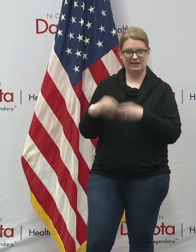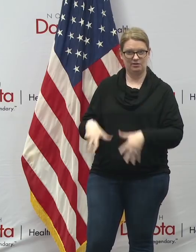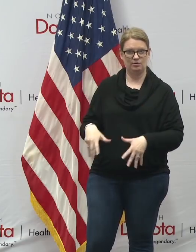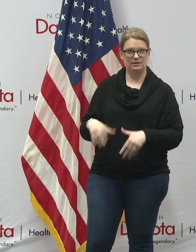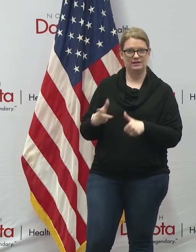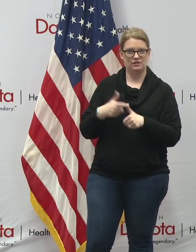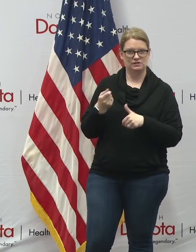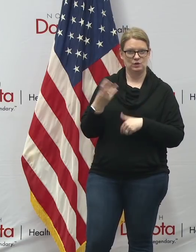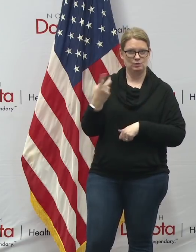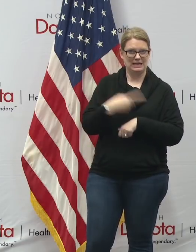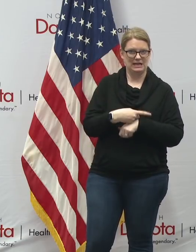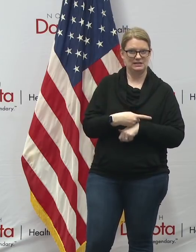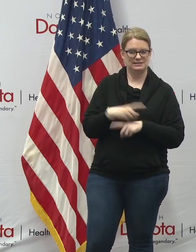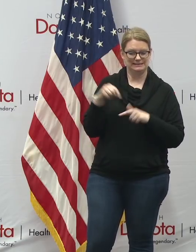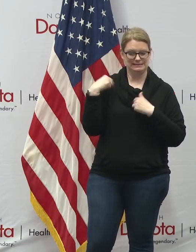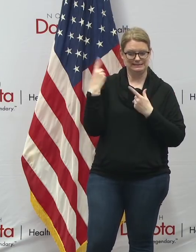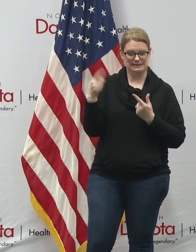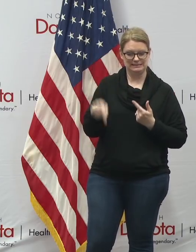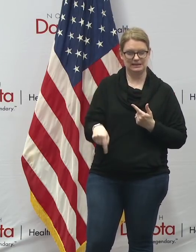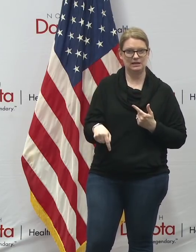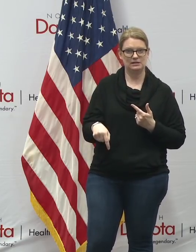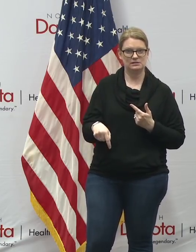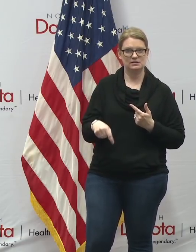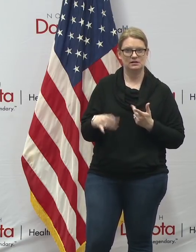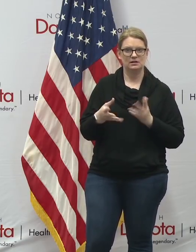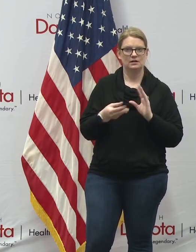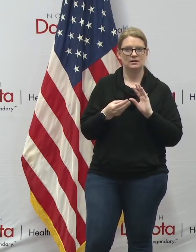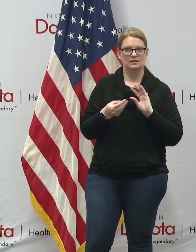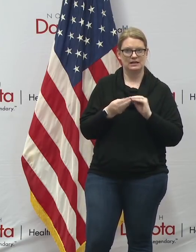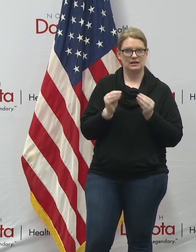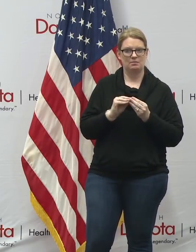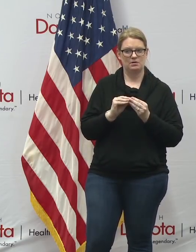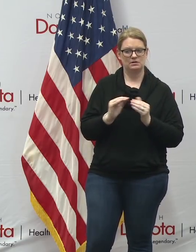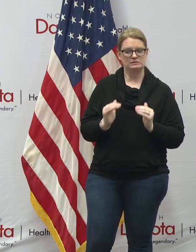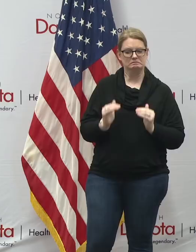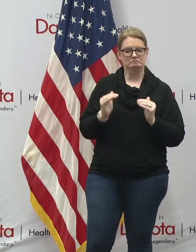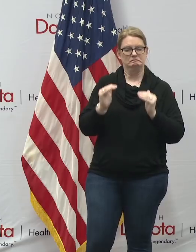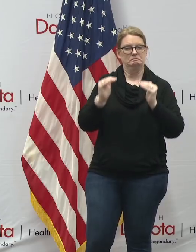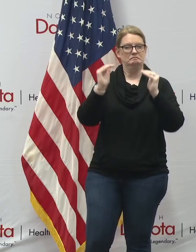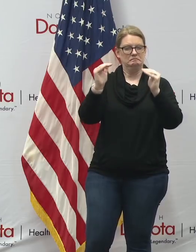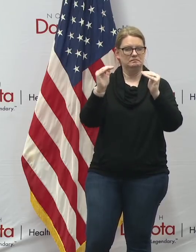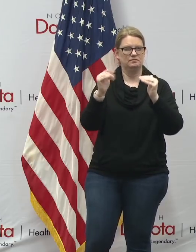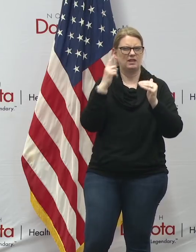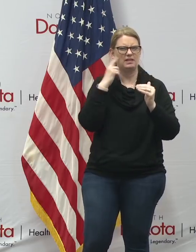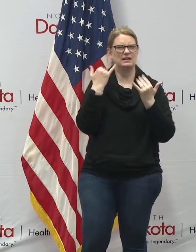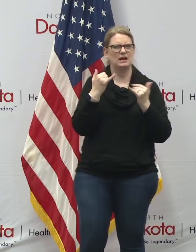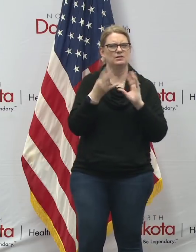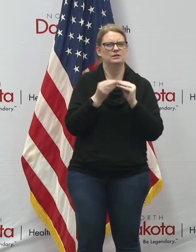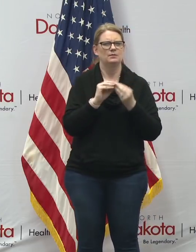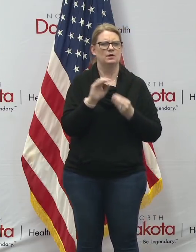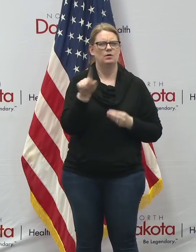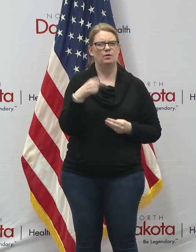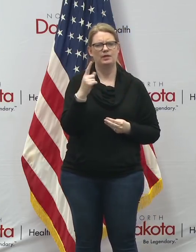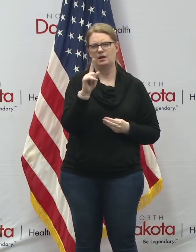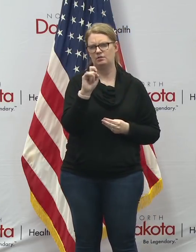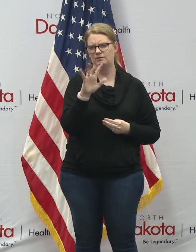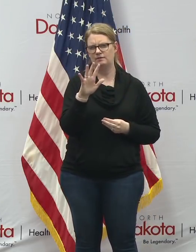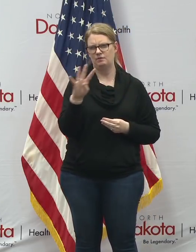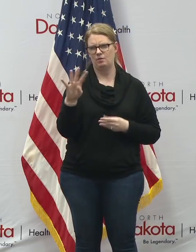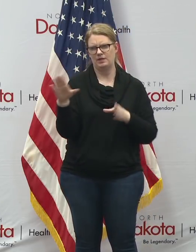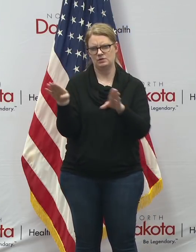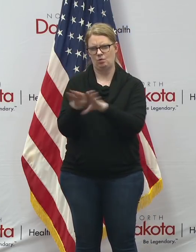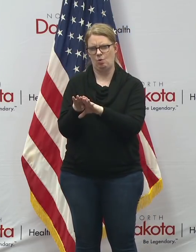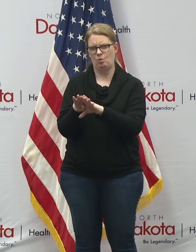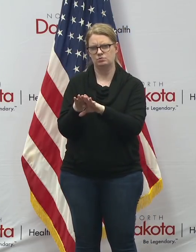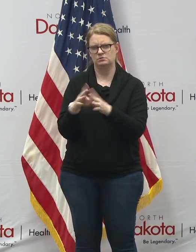couple days since this we're we're that number has gone the other way we're back we think we're the number i heard today is there's only 154 that are closed and of